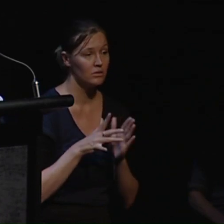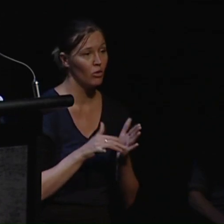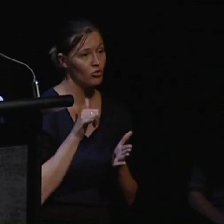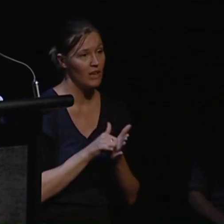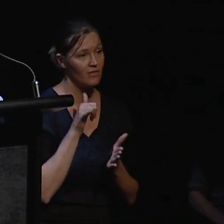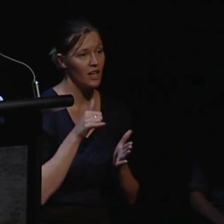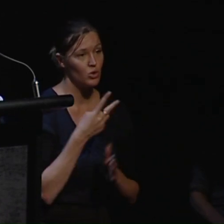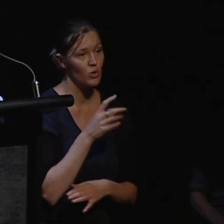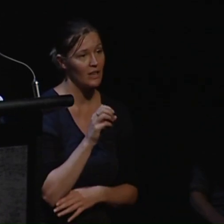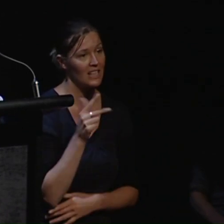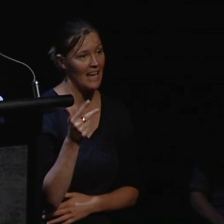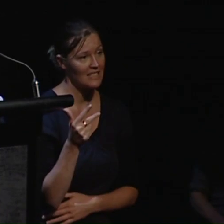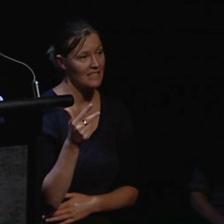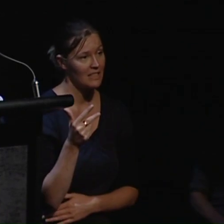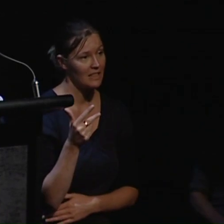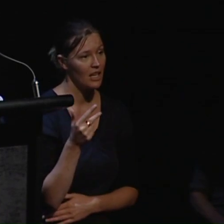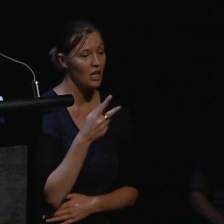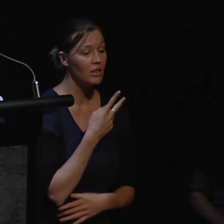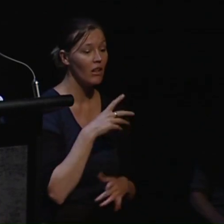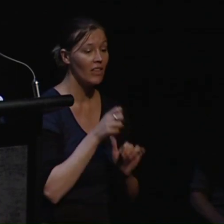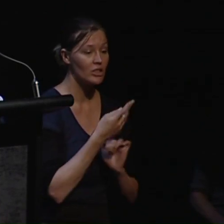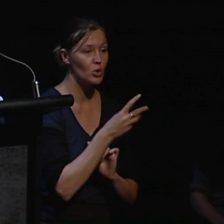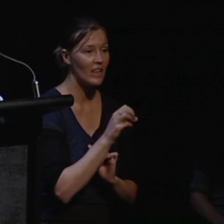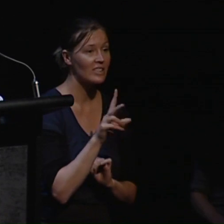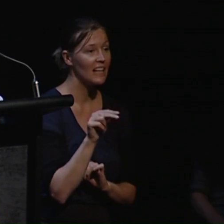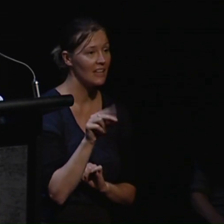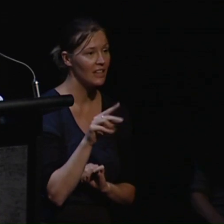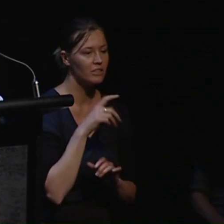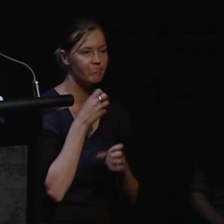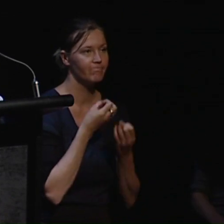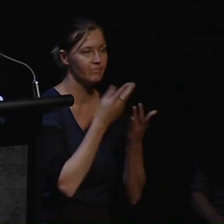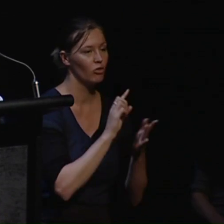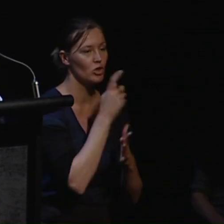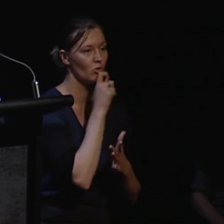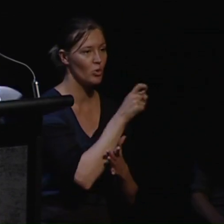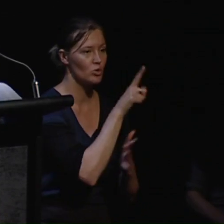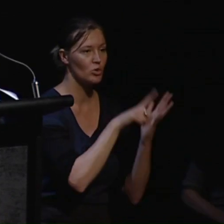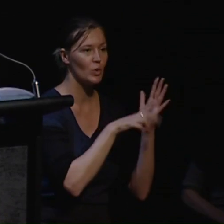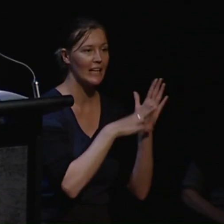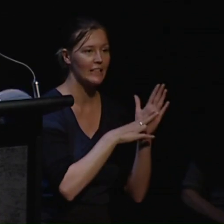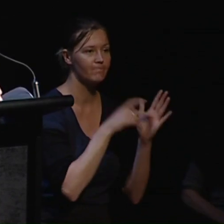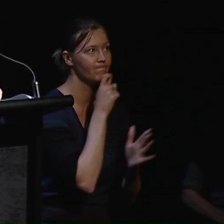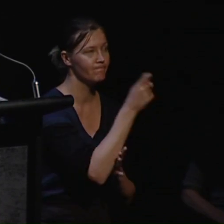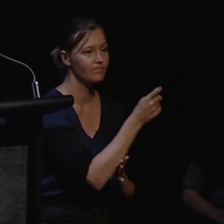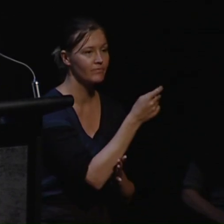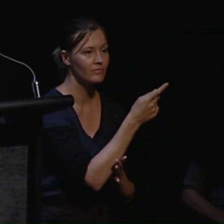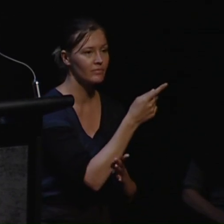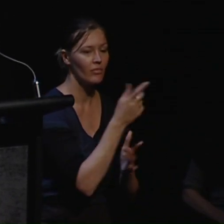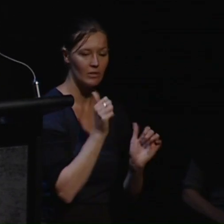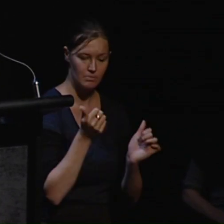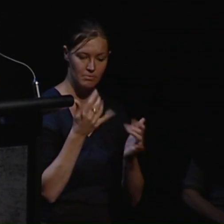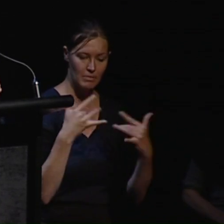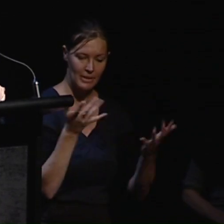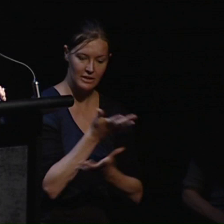in 2008 and in 2011 delivered its first report to the United Nations after public consultation